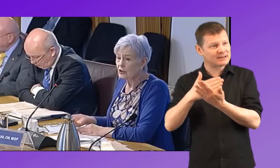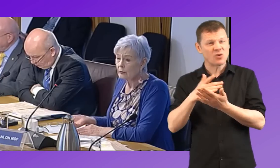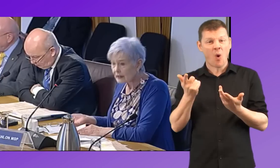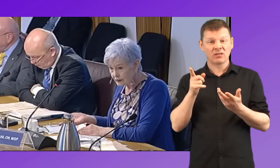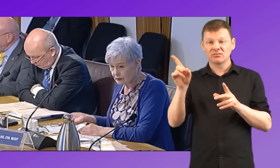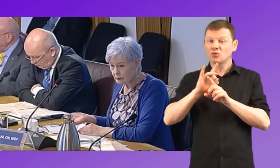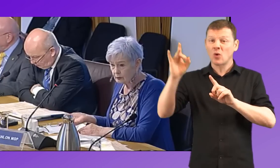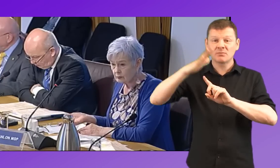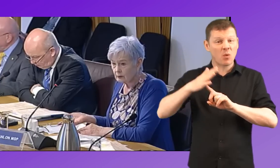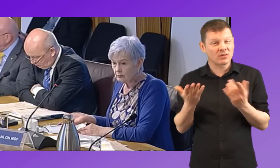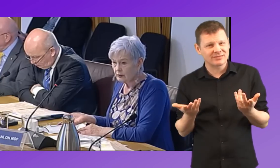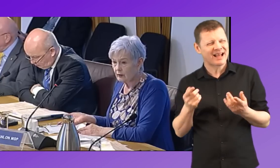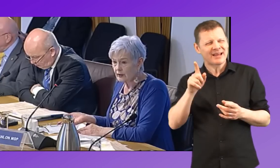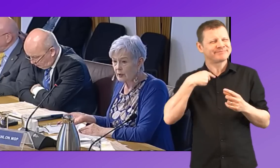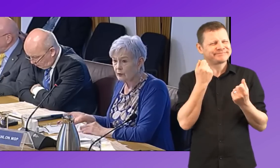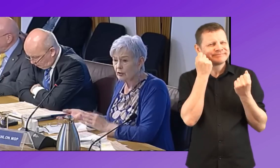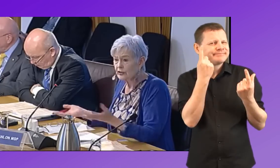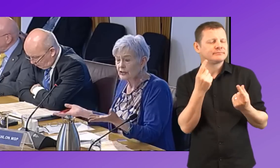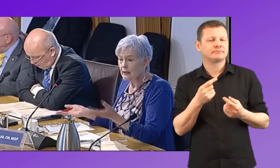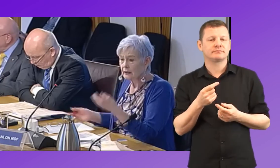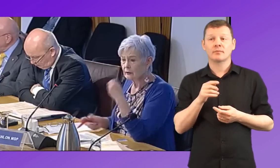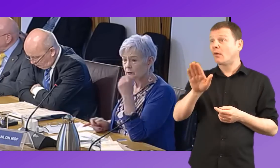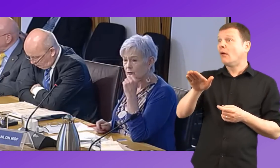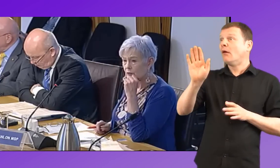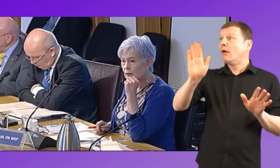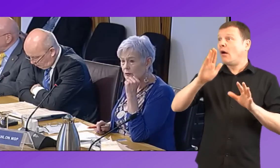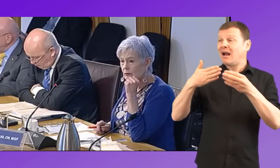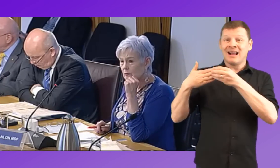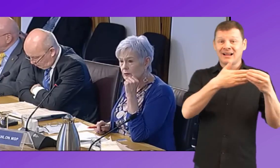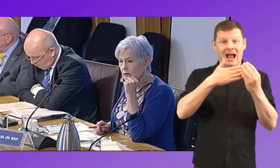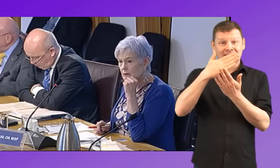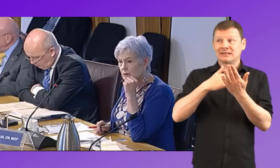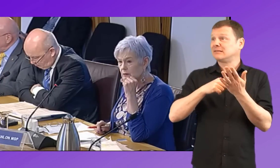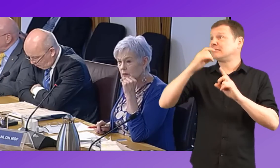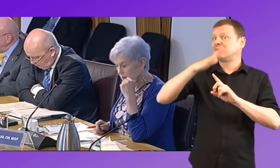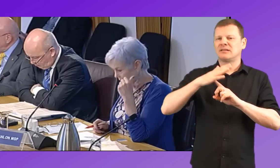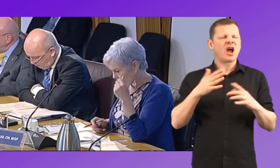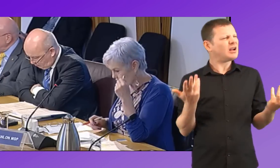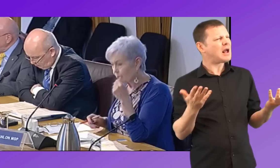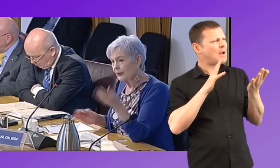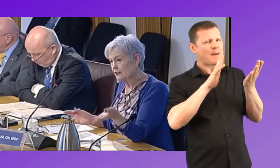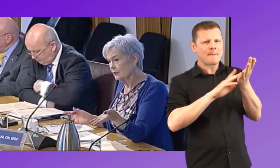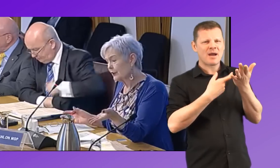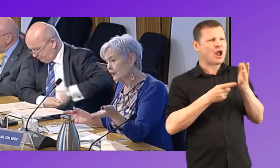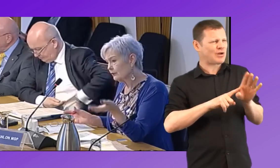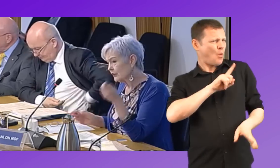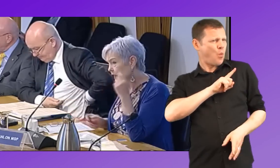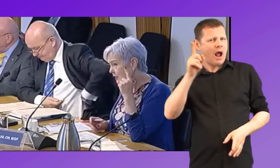not matter? That's what I'm not understanding. I think guidance is absolutely critical. So why hasn't it been done for 10